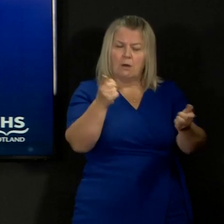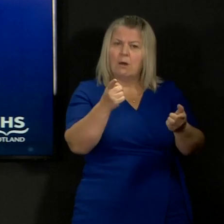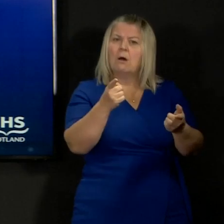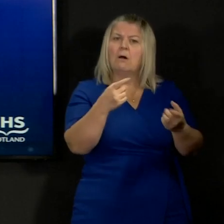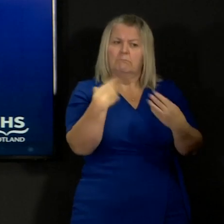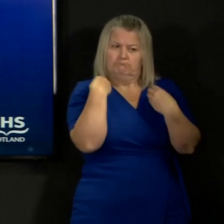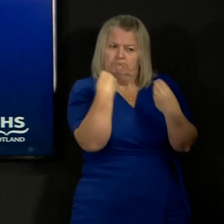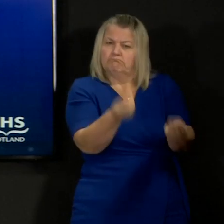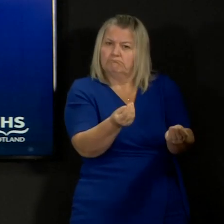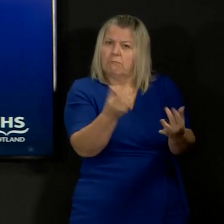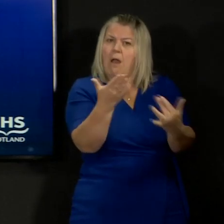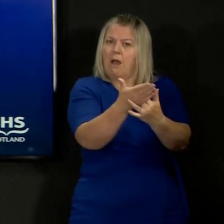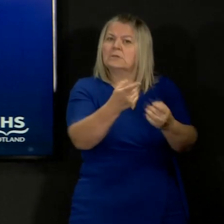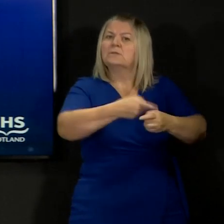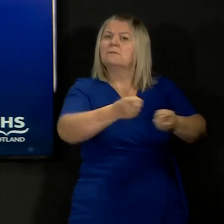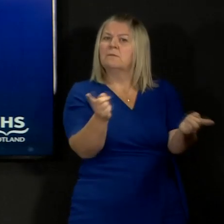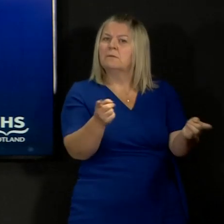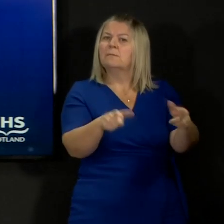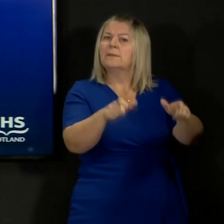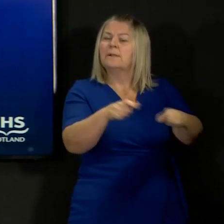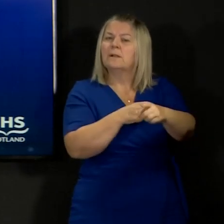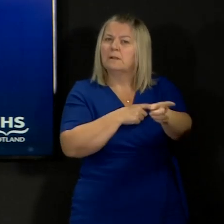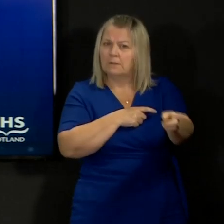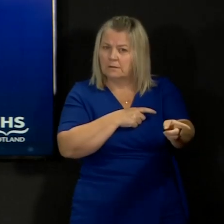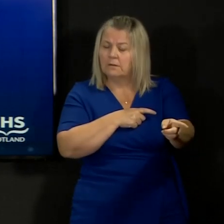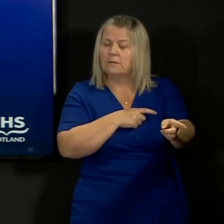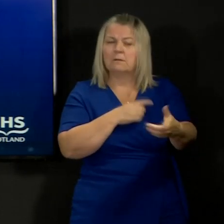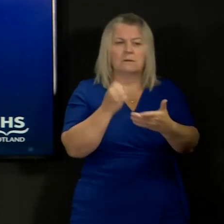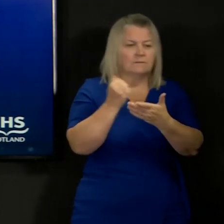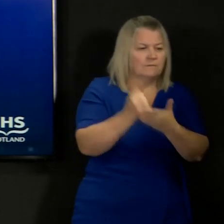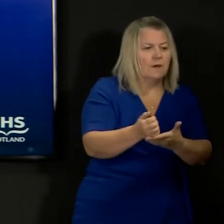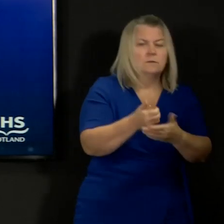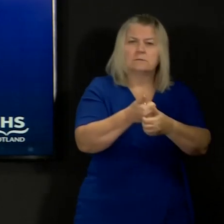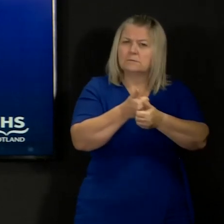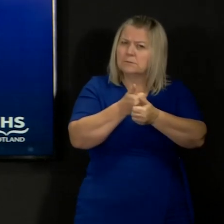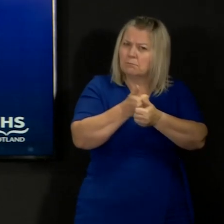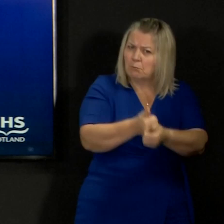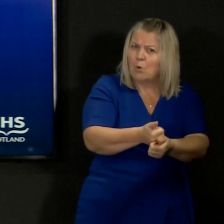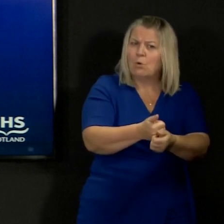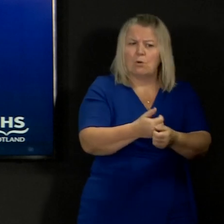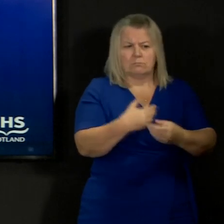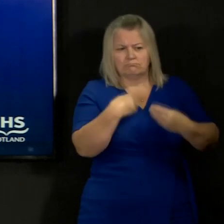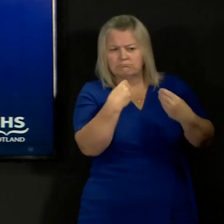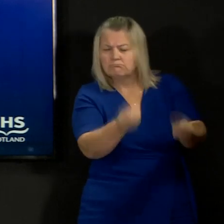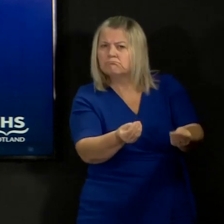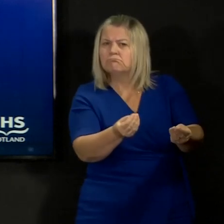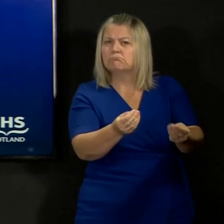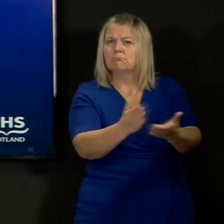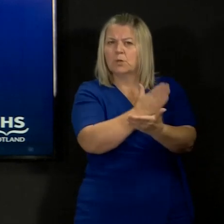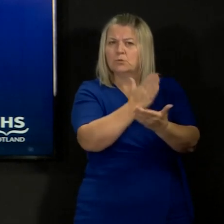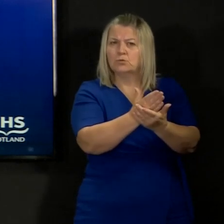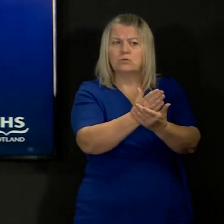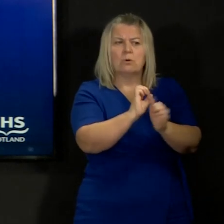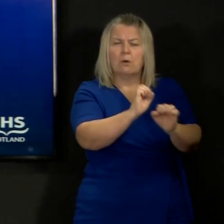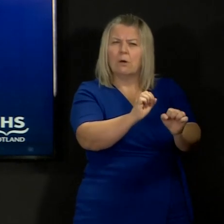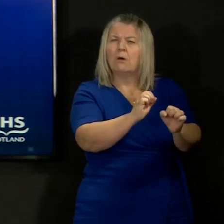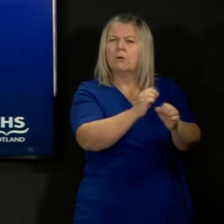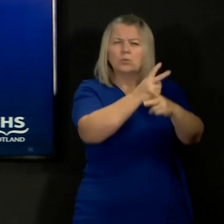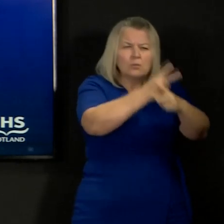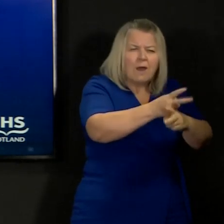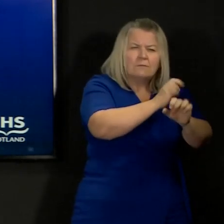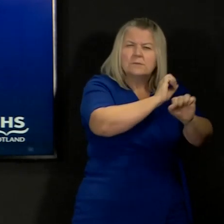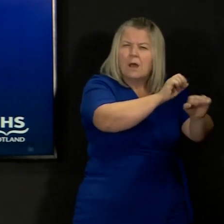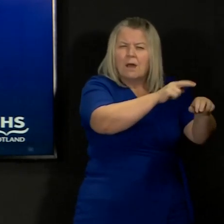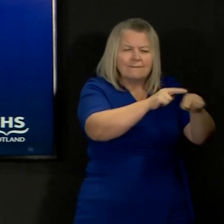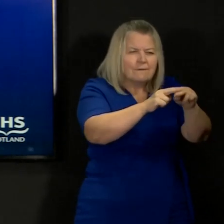is there and the advice and support is there to help people look after those that they look after in a way that